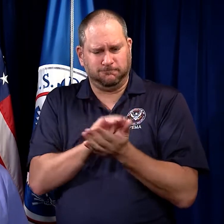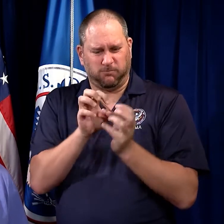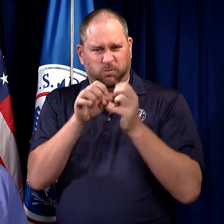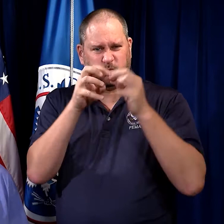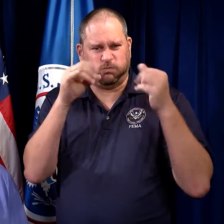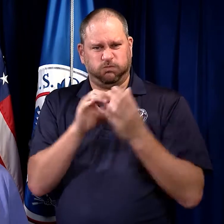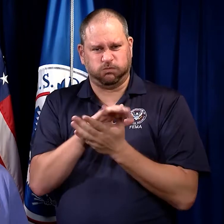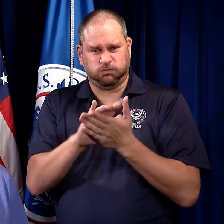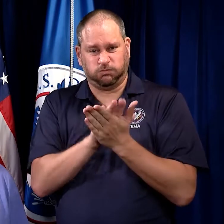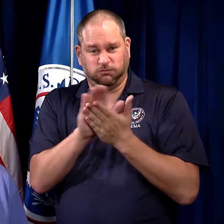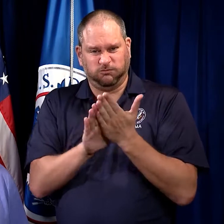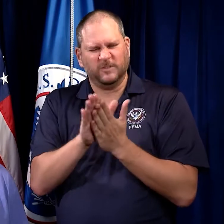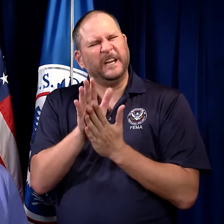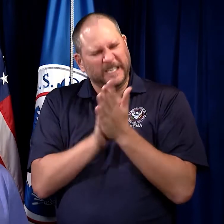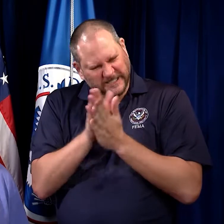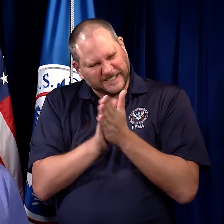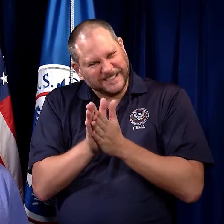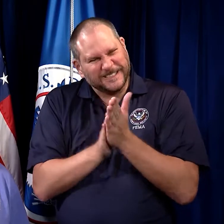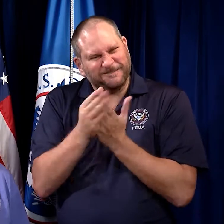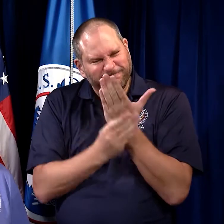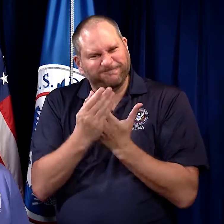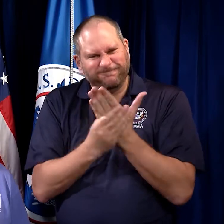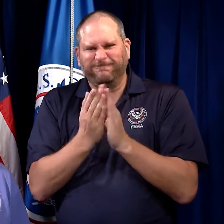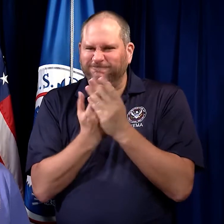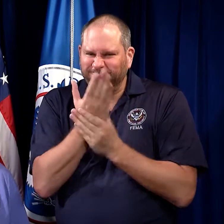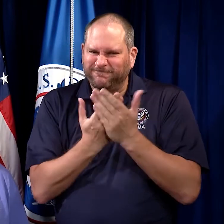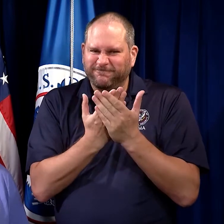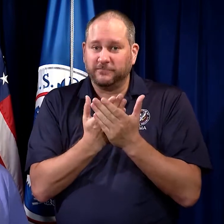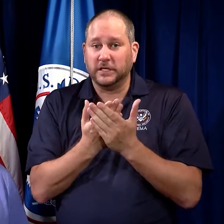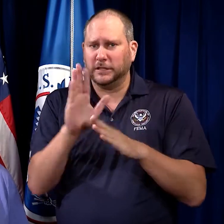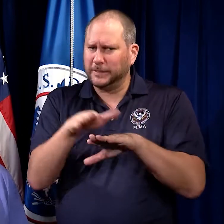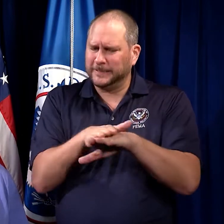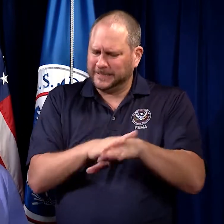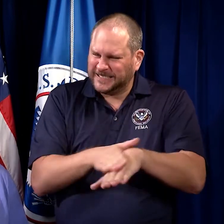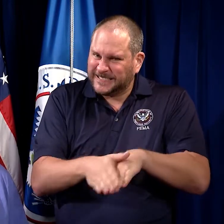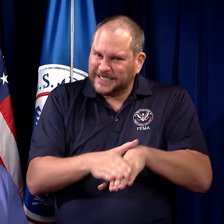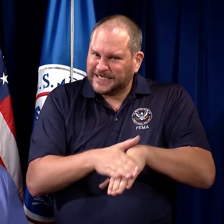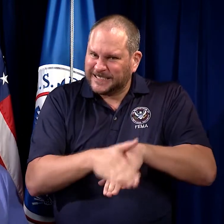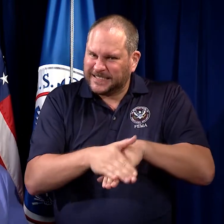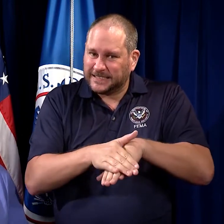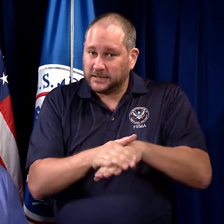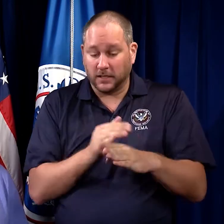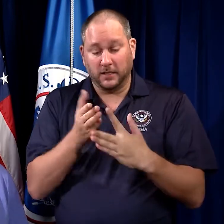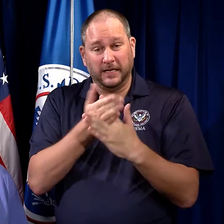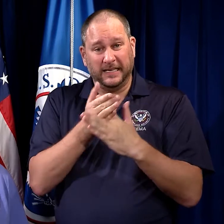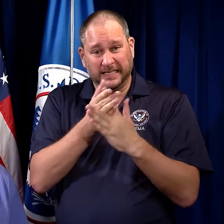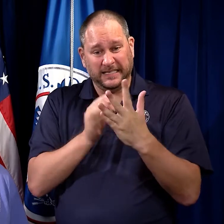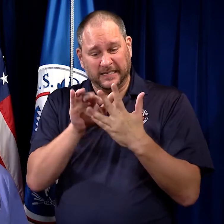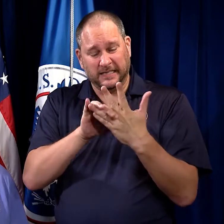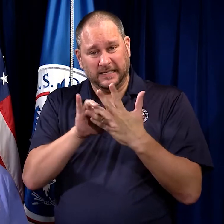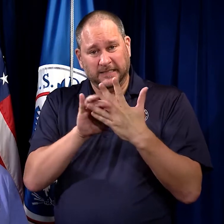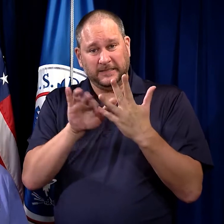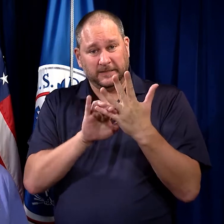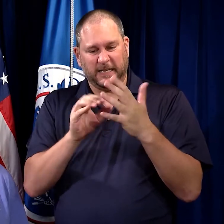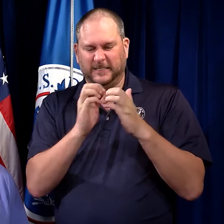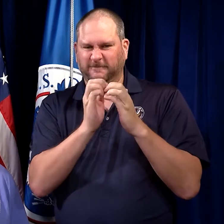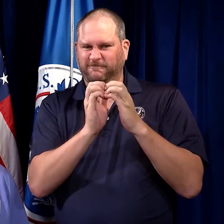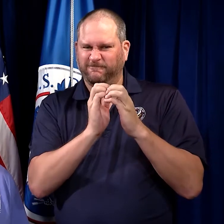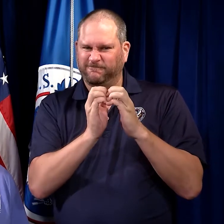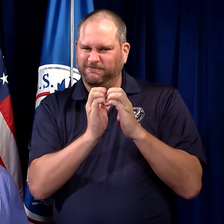to make a lather and scrub them well. Be sure to scrub the backs of your hands, between your fingers, and under your nails.